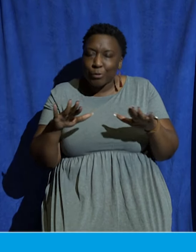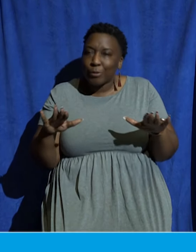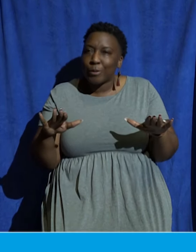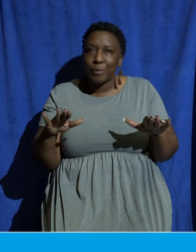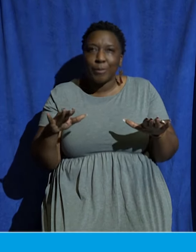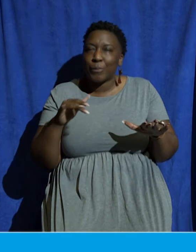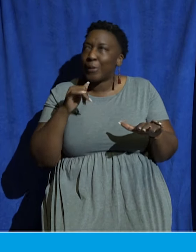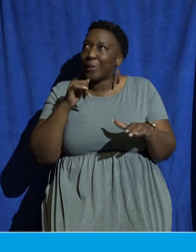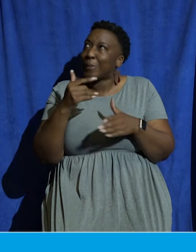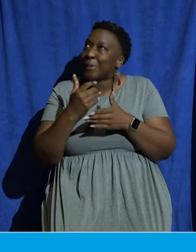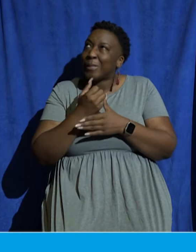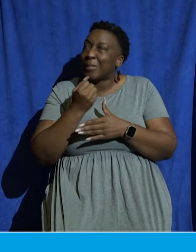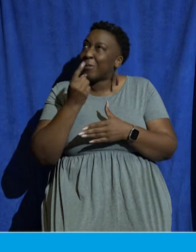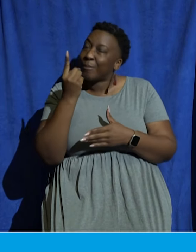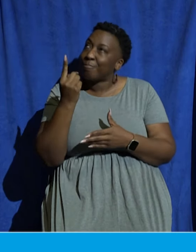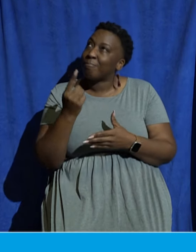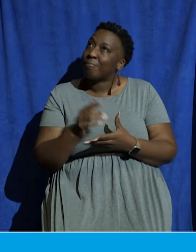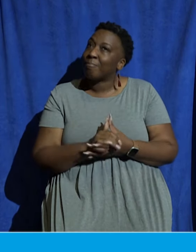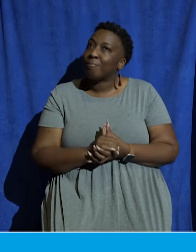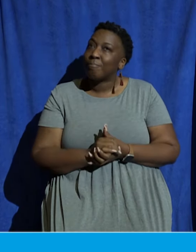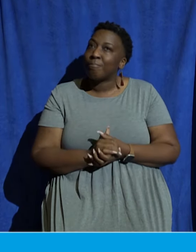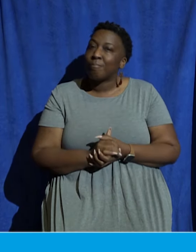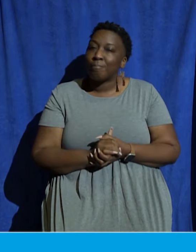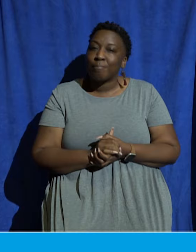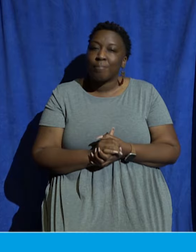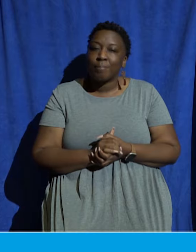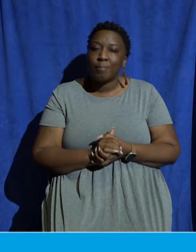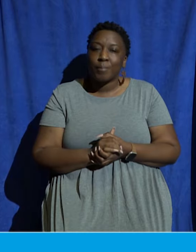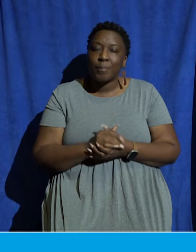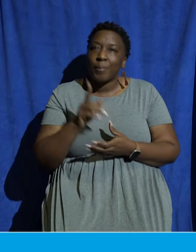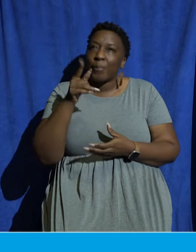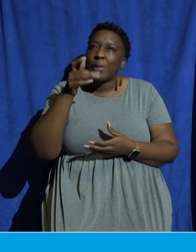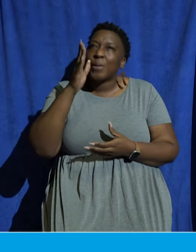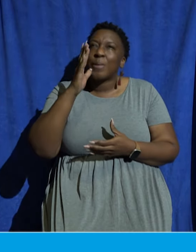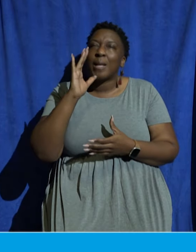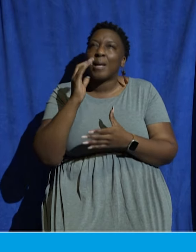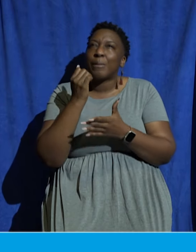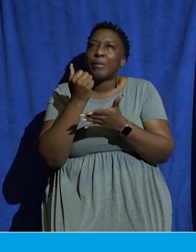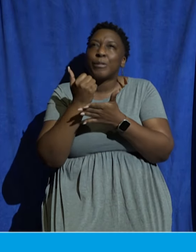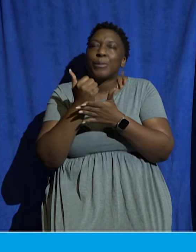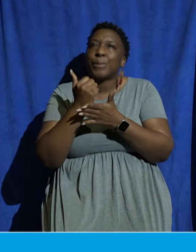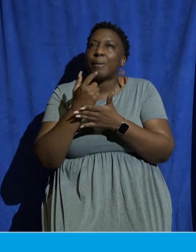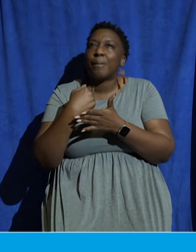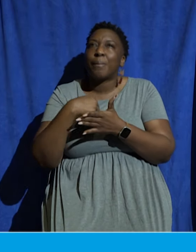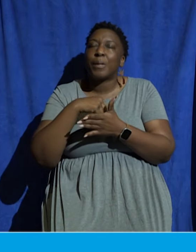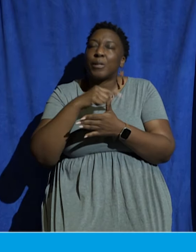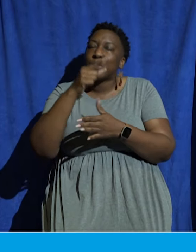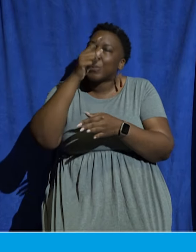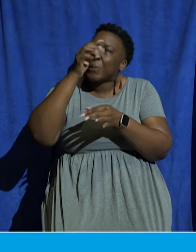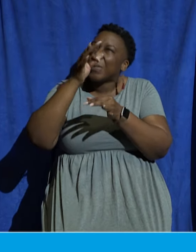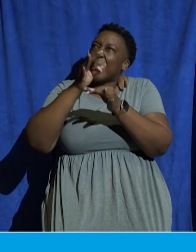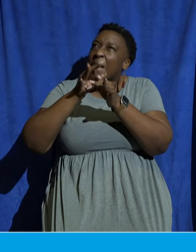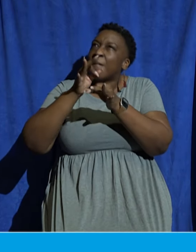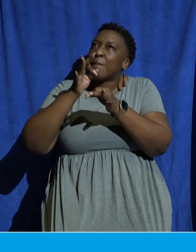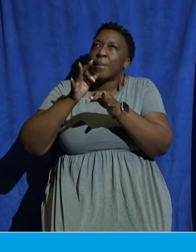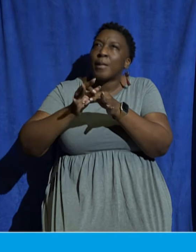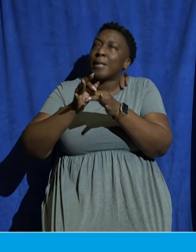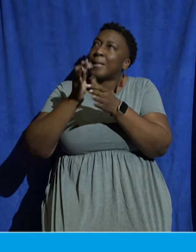to work in and through us. And so God, would you help us to faithfully serve you, not out of guilt